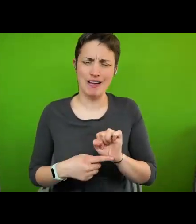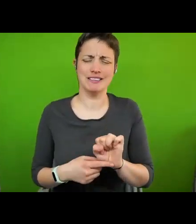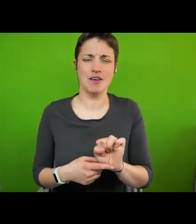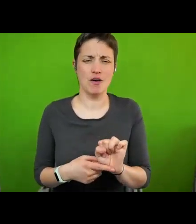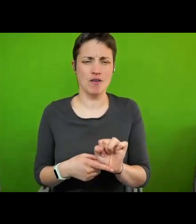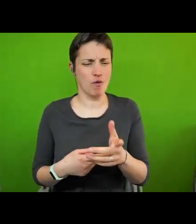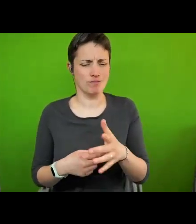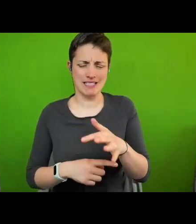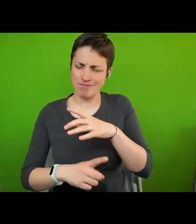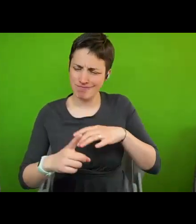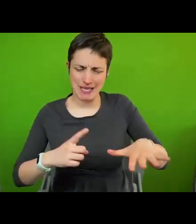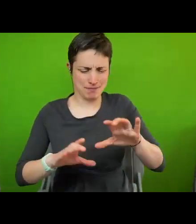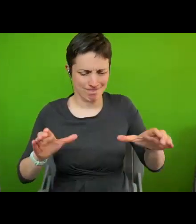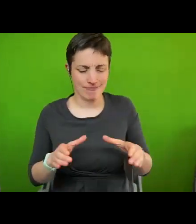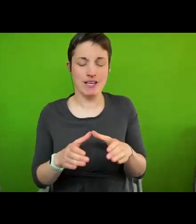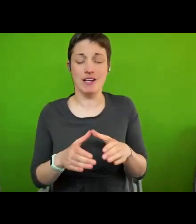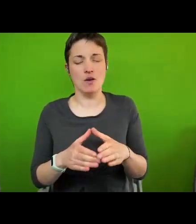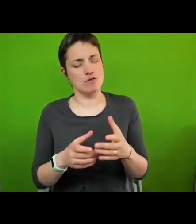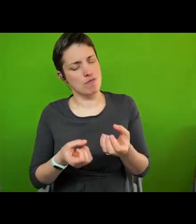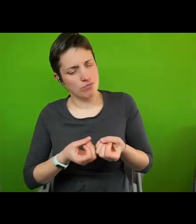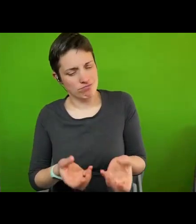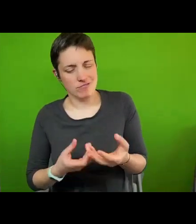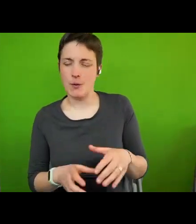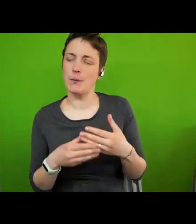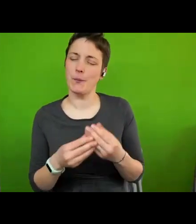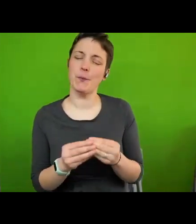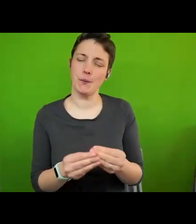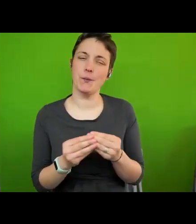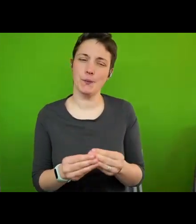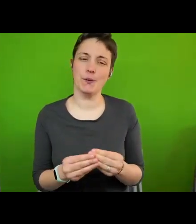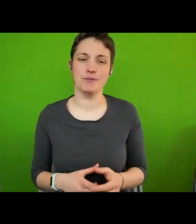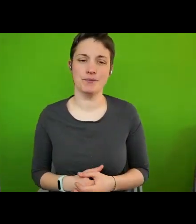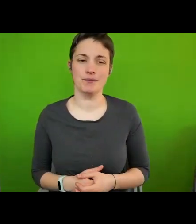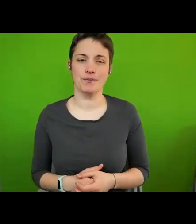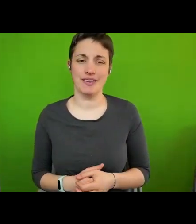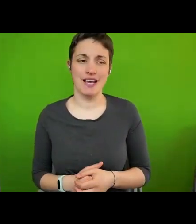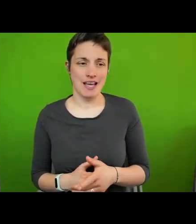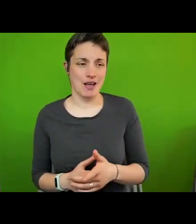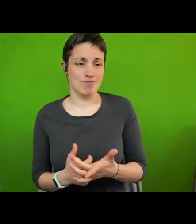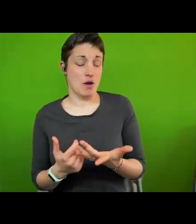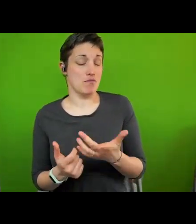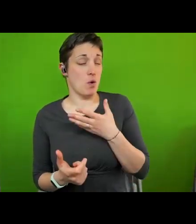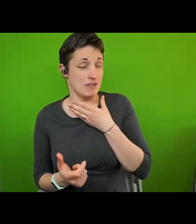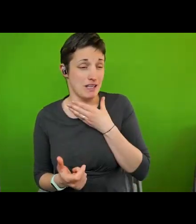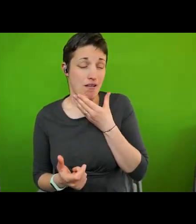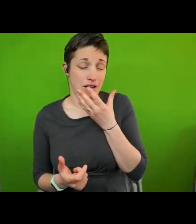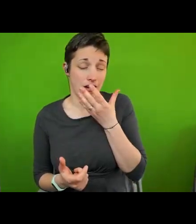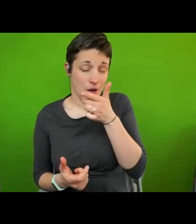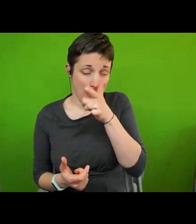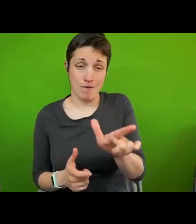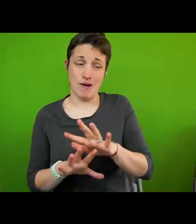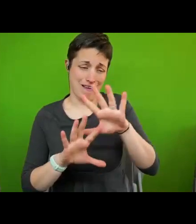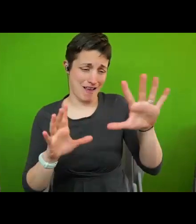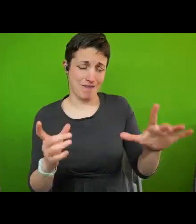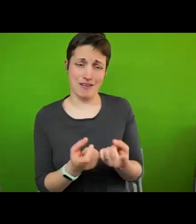this will make a much needed contribution and I bring my best wishes and extend the hope that we will cooperate